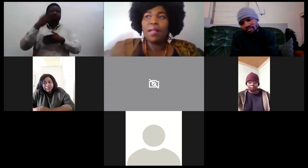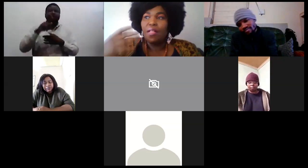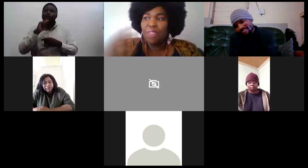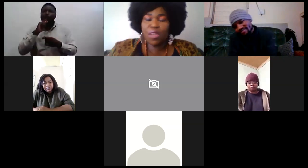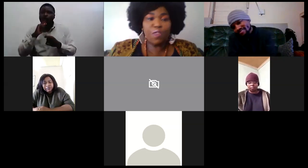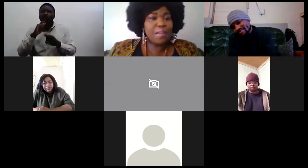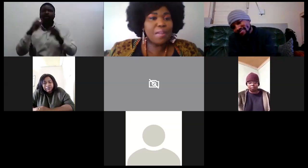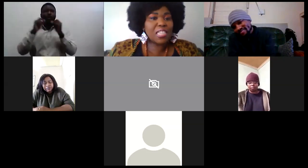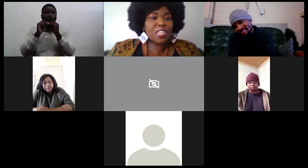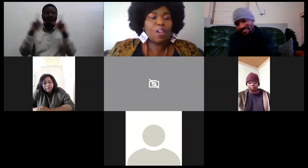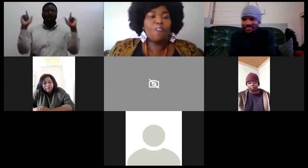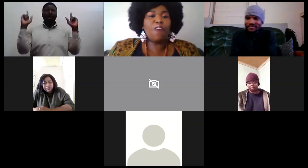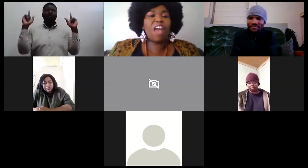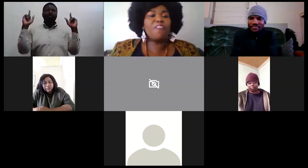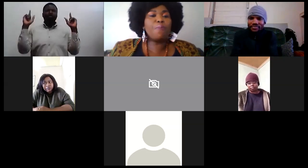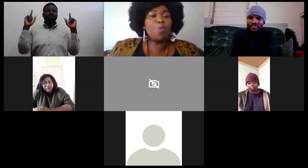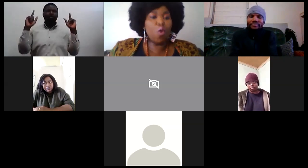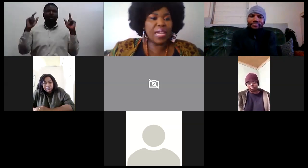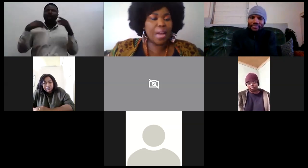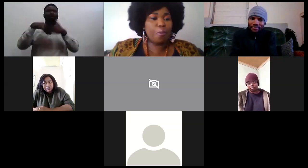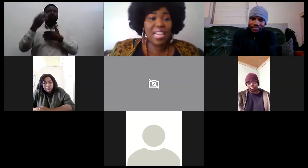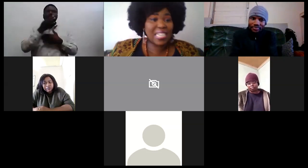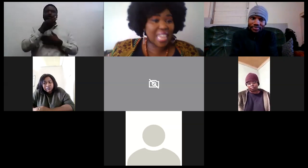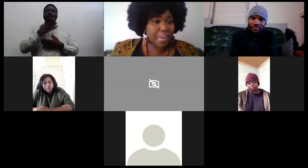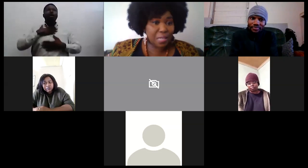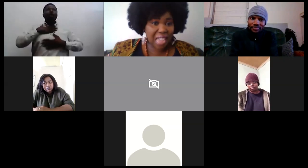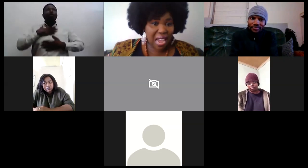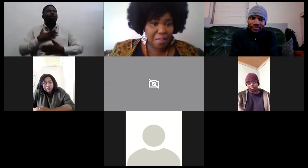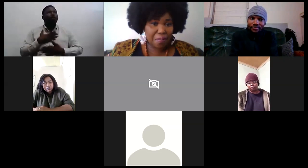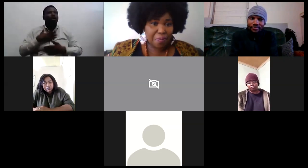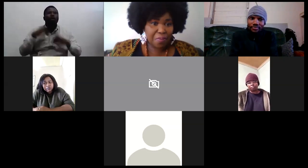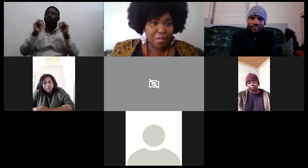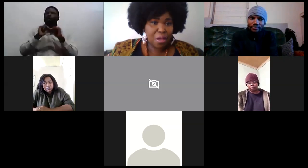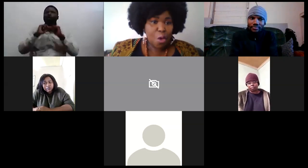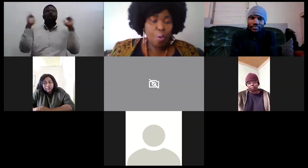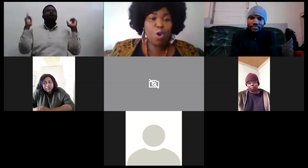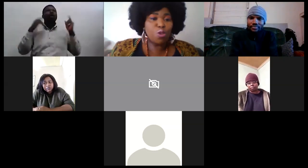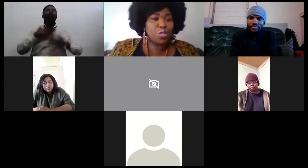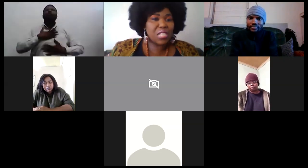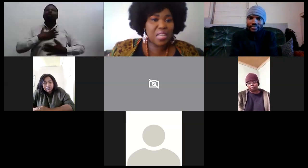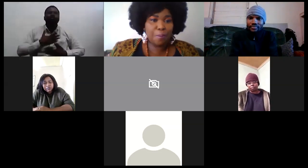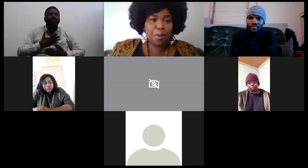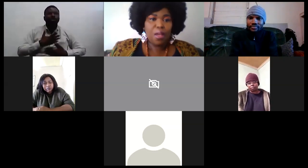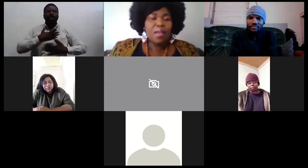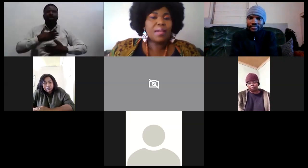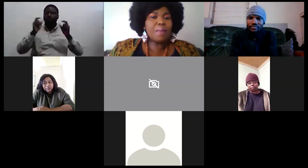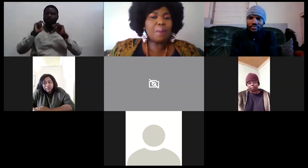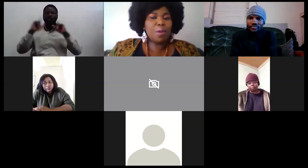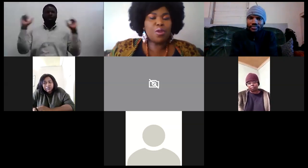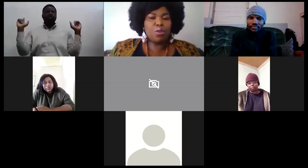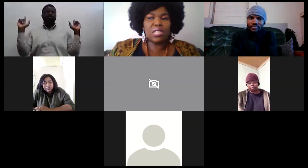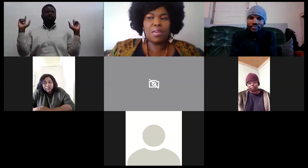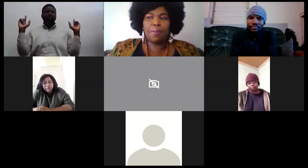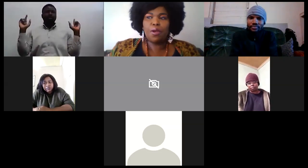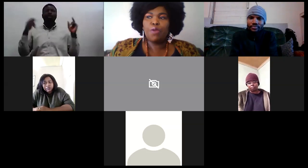thank you very much for having been woken up we are in a terrible time when we go to sleep remember